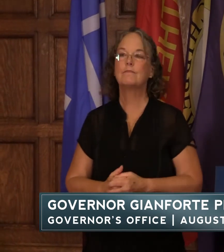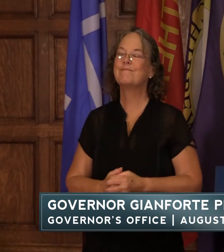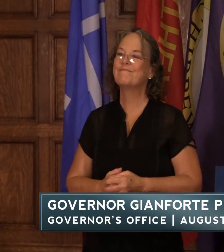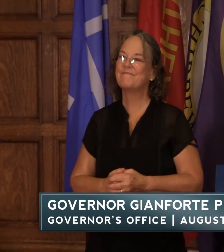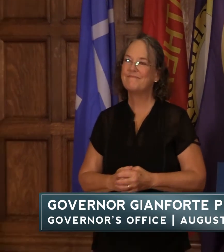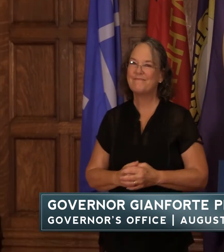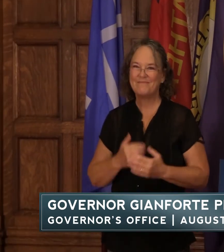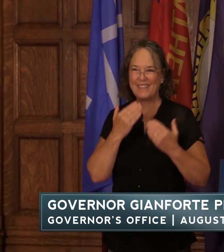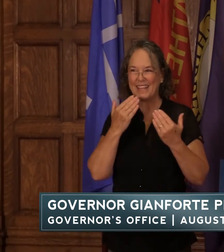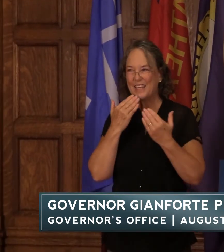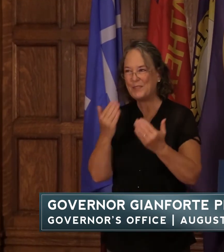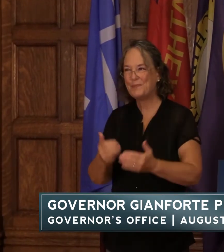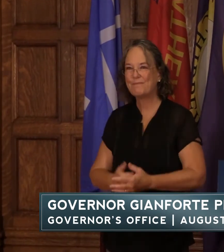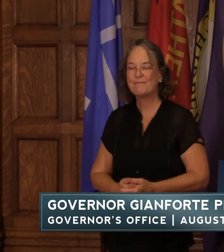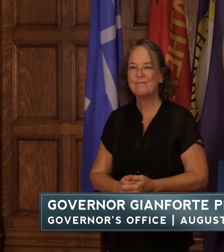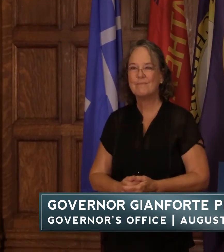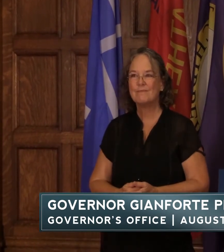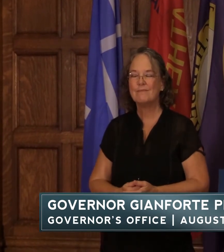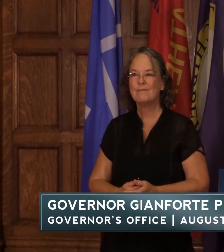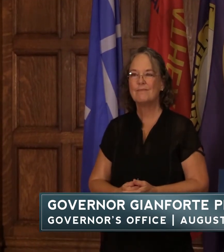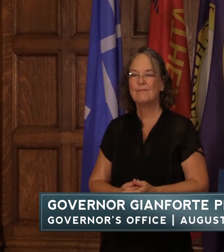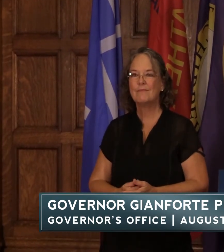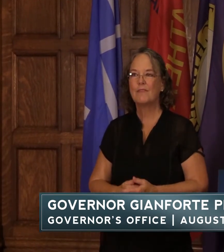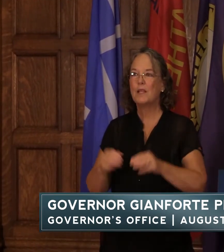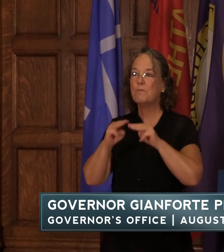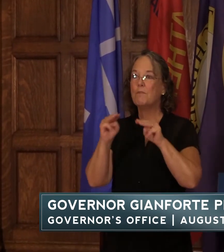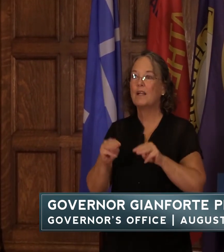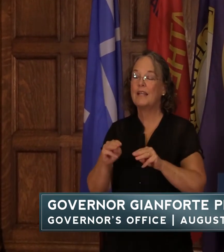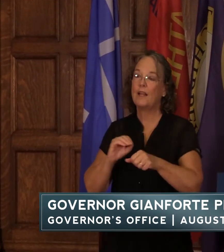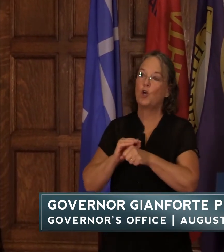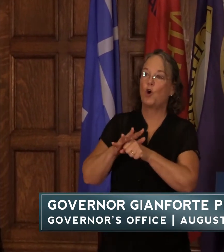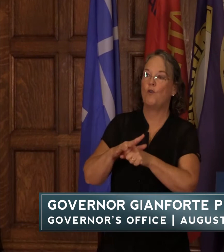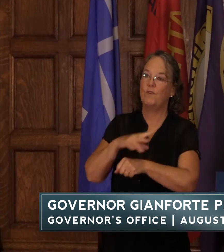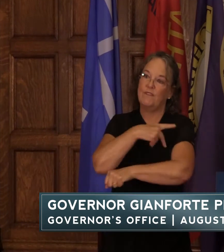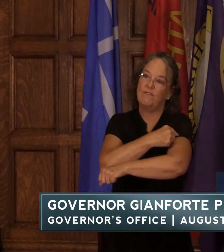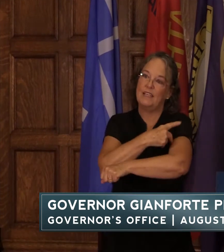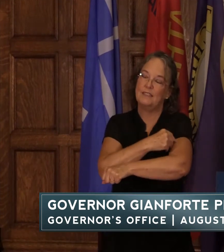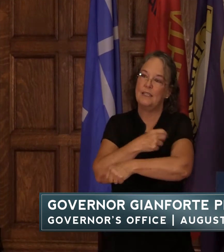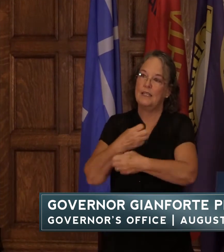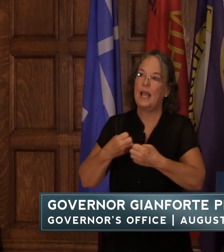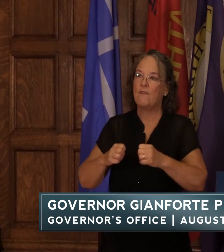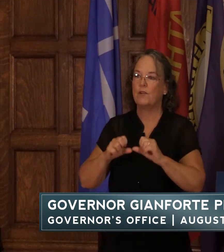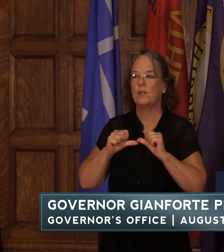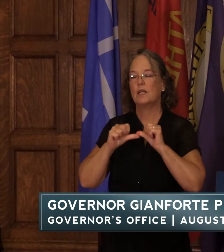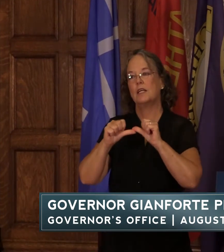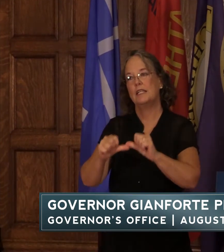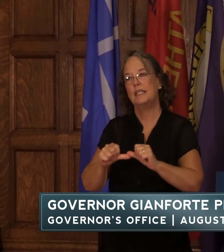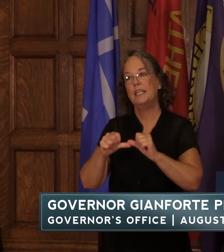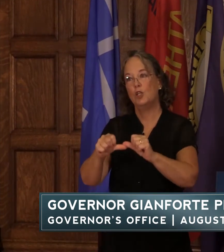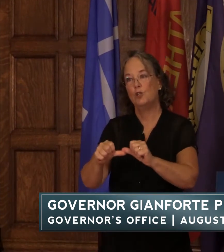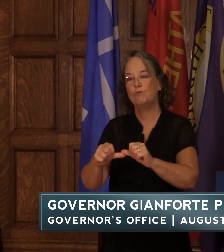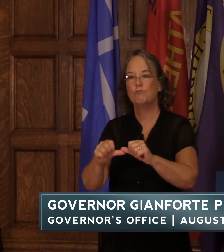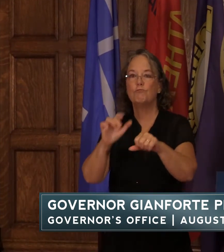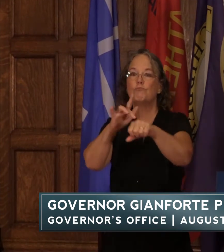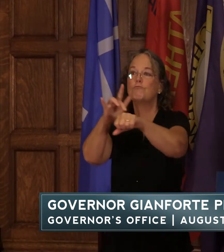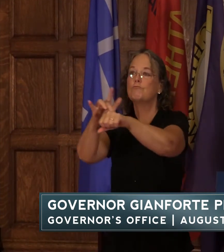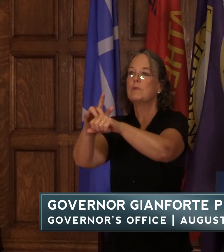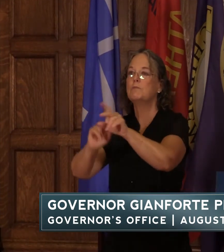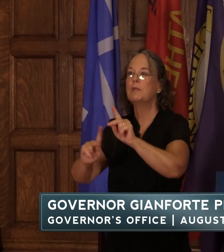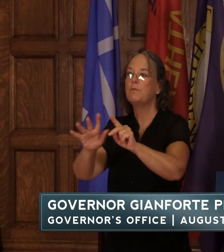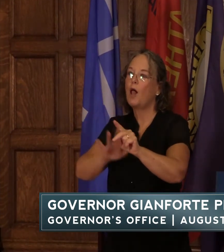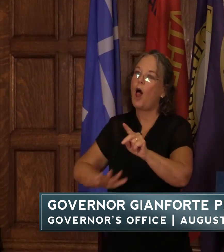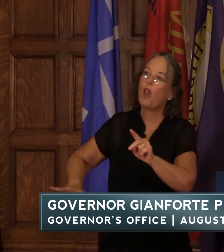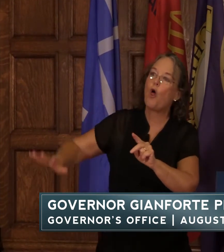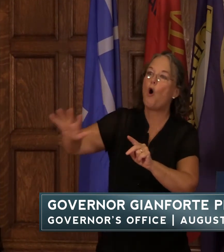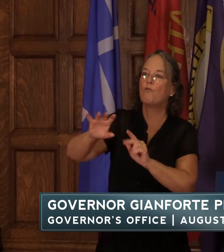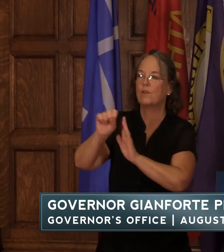all right thanks everyone montana's coven 19 vaccination effort continues to reach people all over the state to